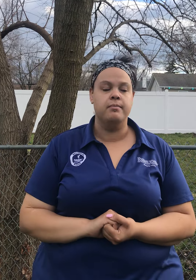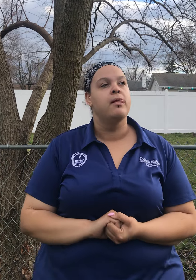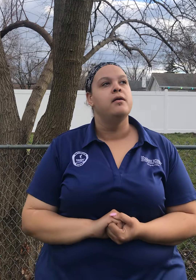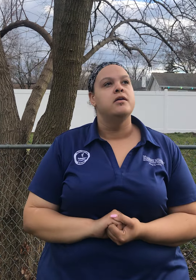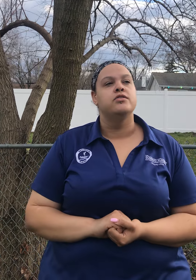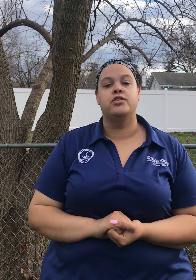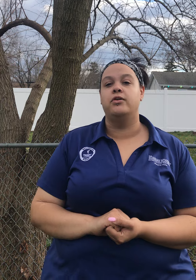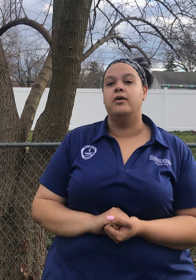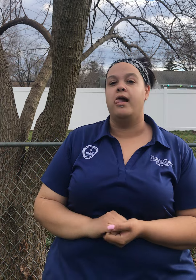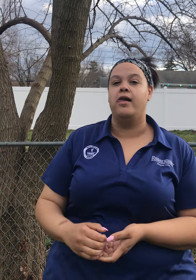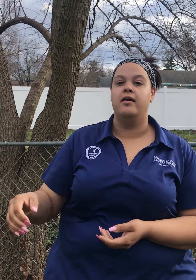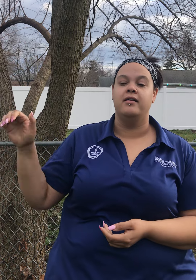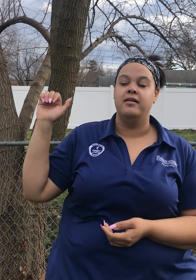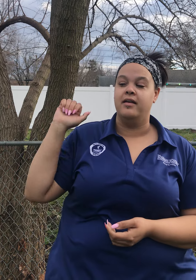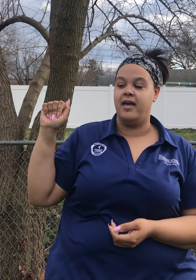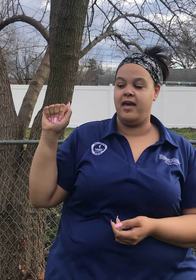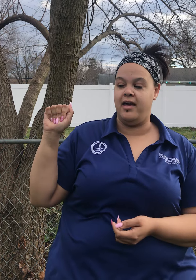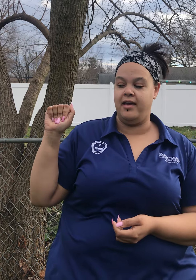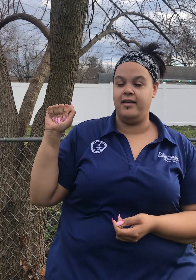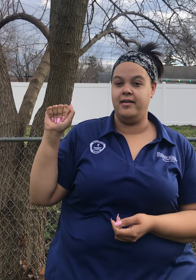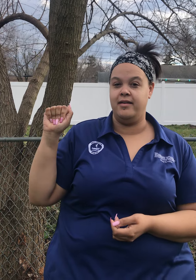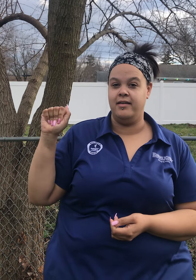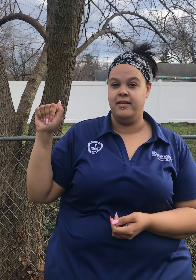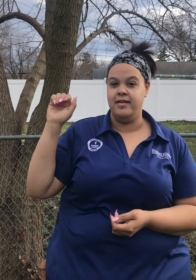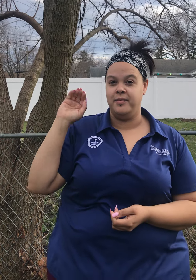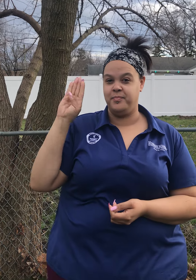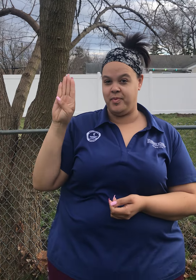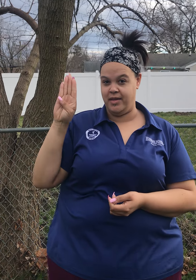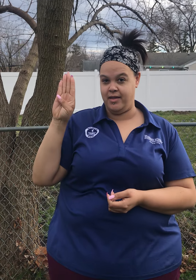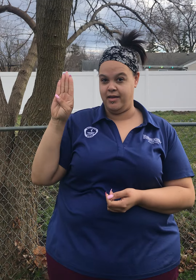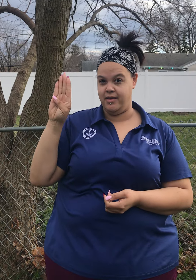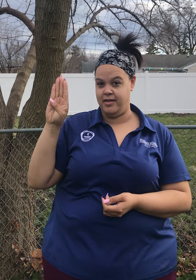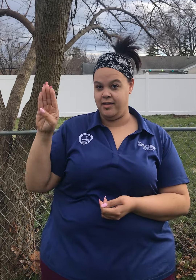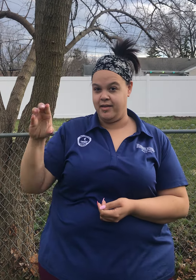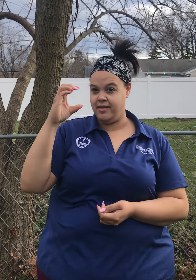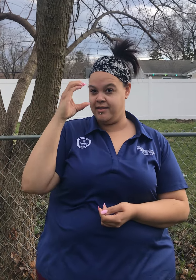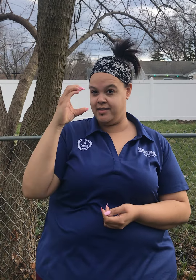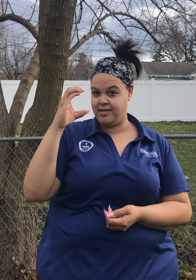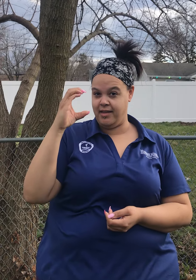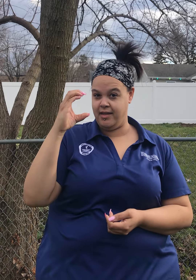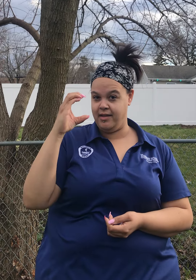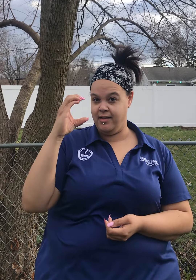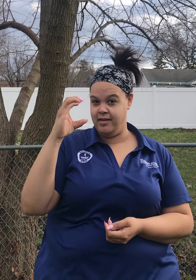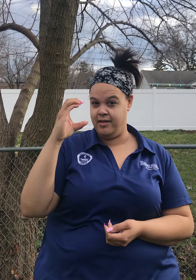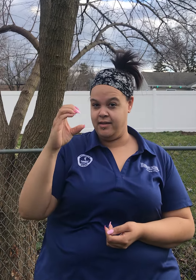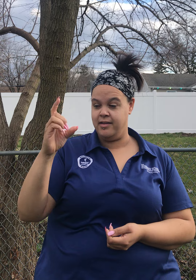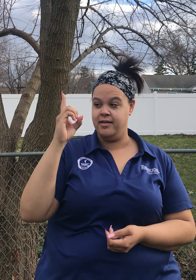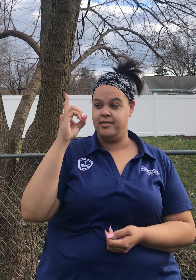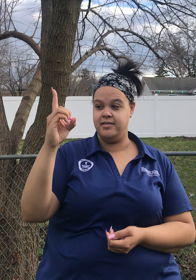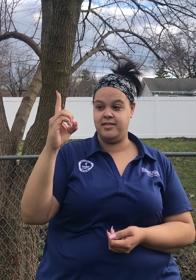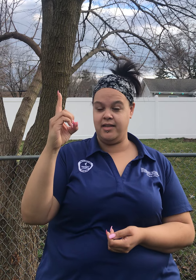so a B C D